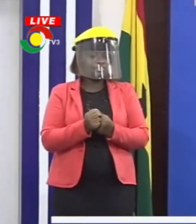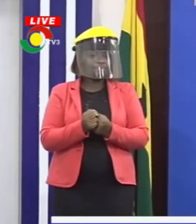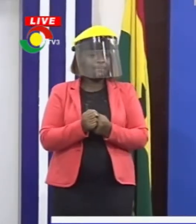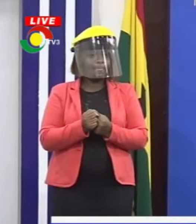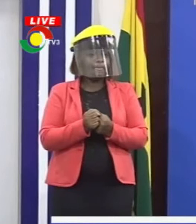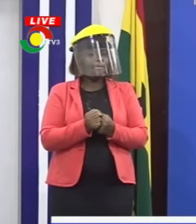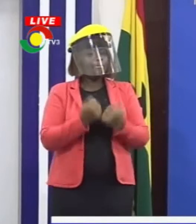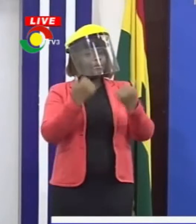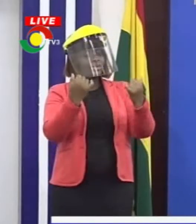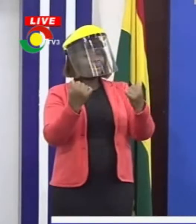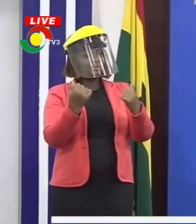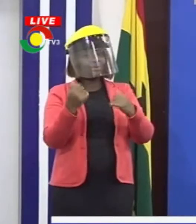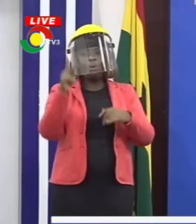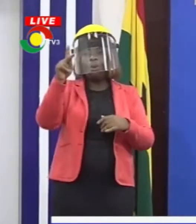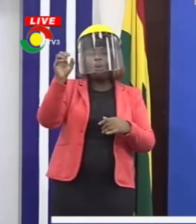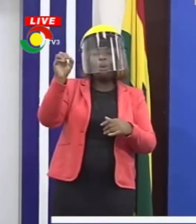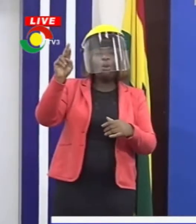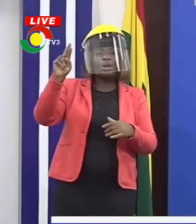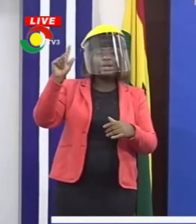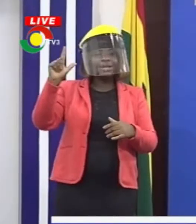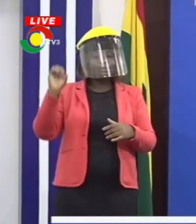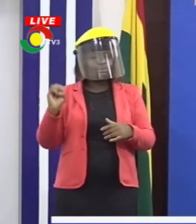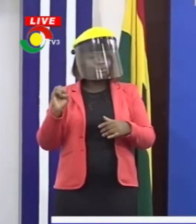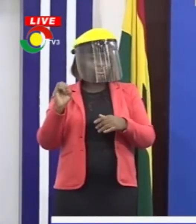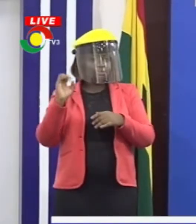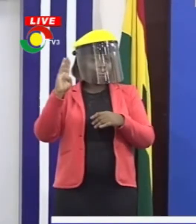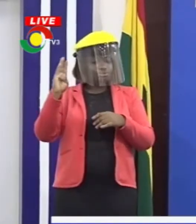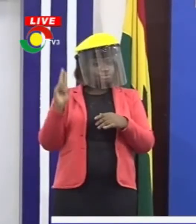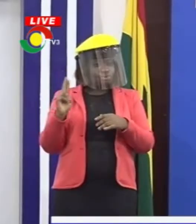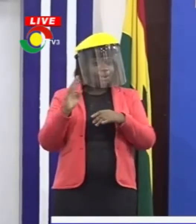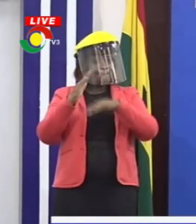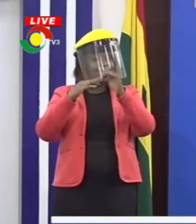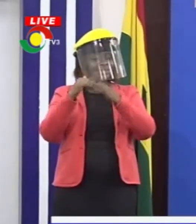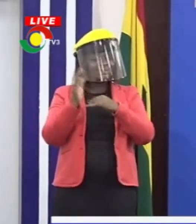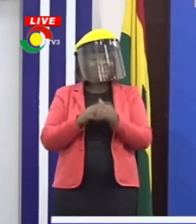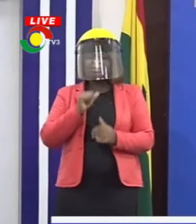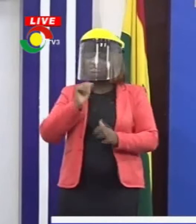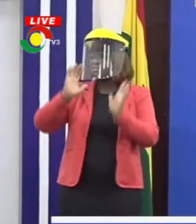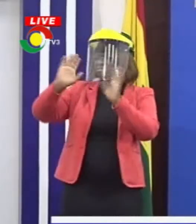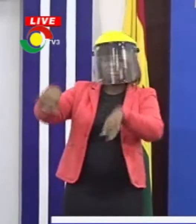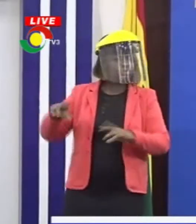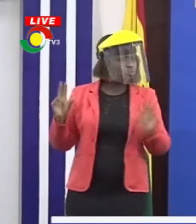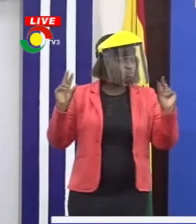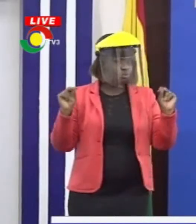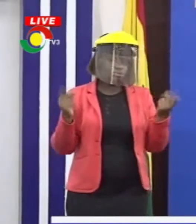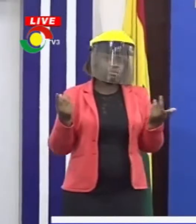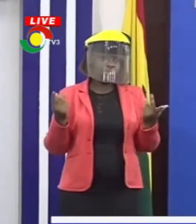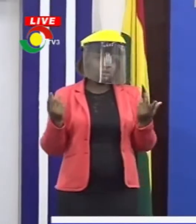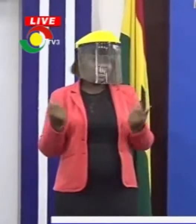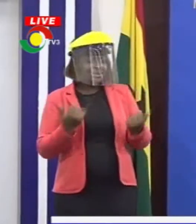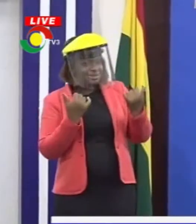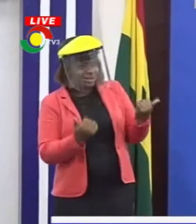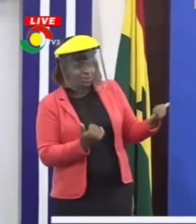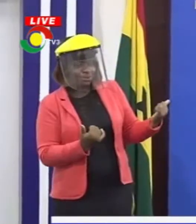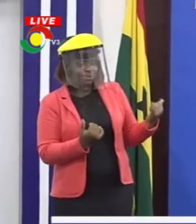The Kolebu building has not been abandoned. It's going on. As you know, see, the response to this is about building our